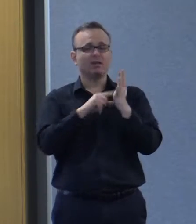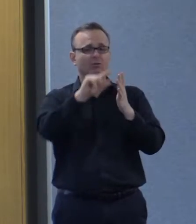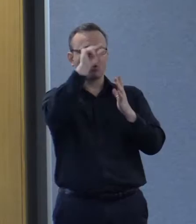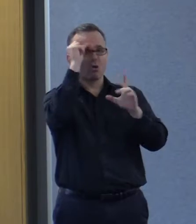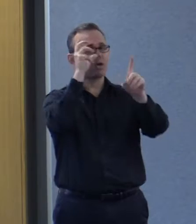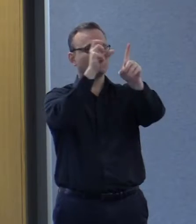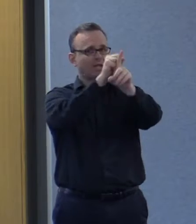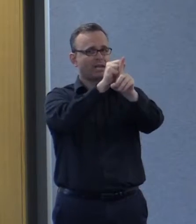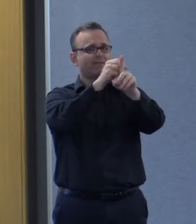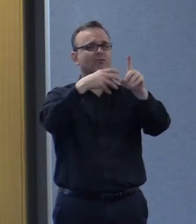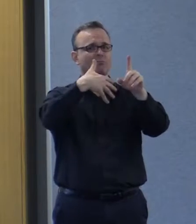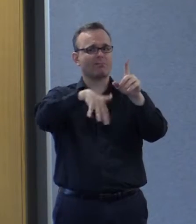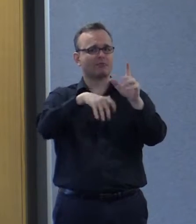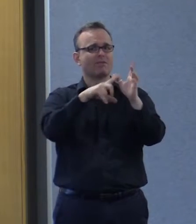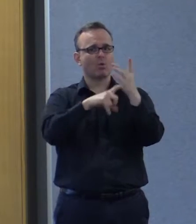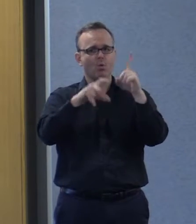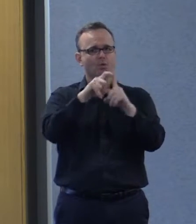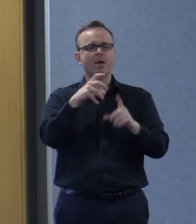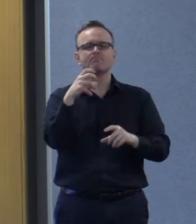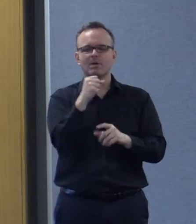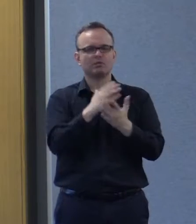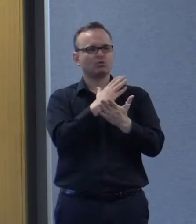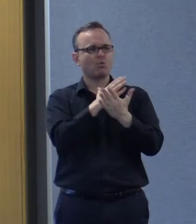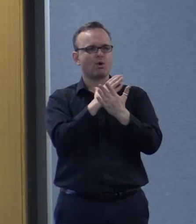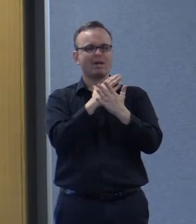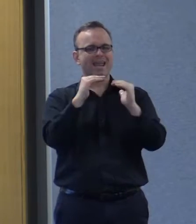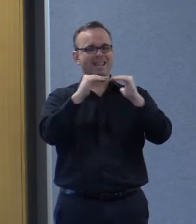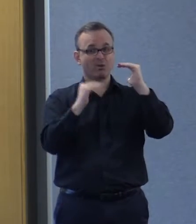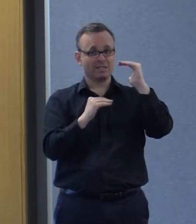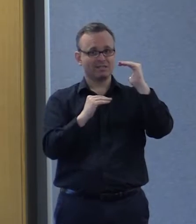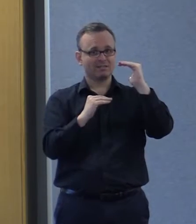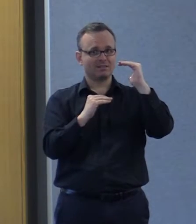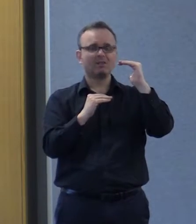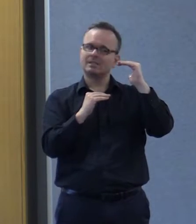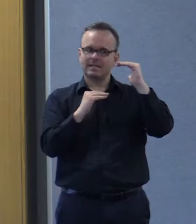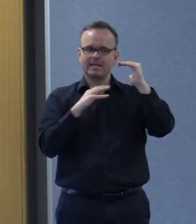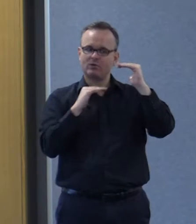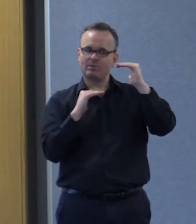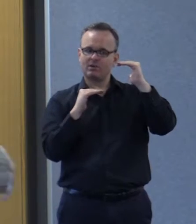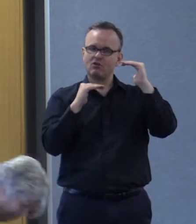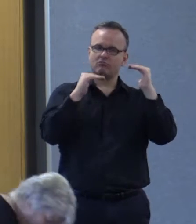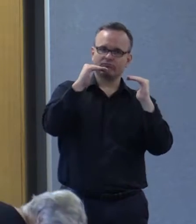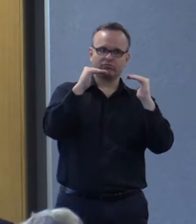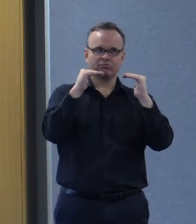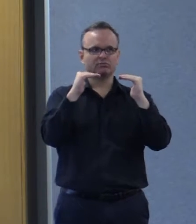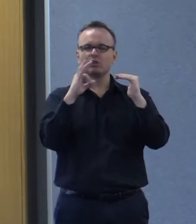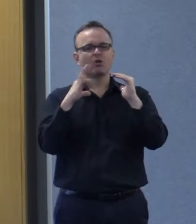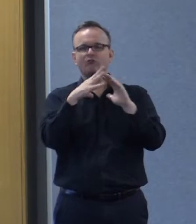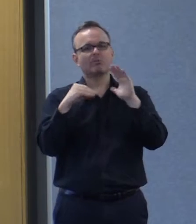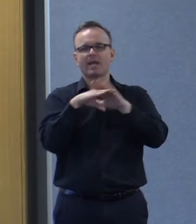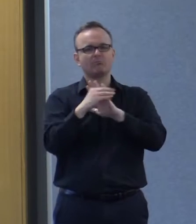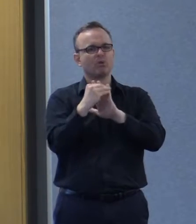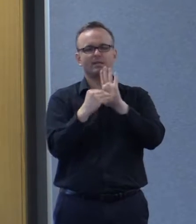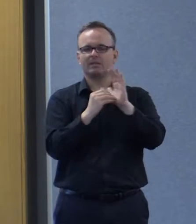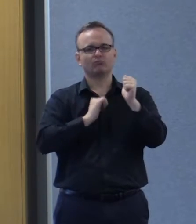people from coal backgrounds we must ensure inequities in the current system are not simply replicated in policy